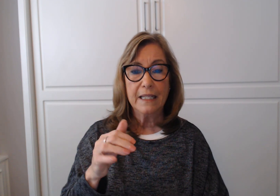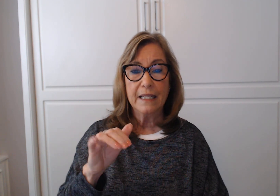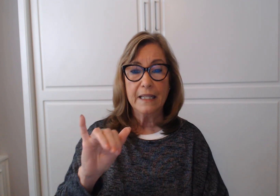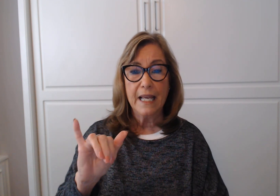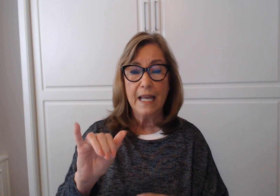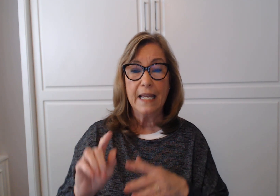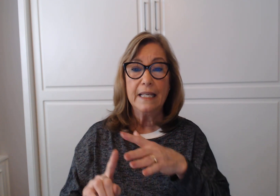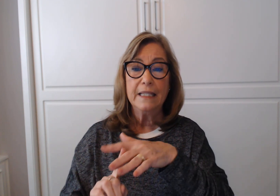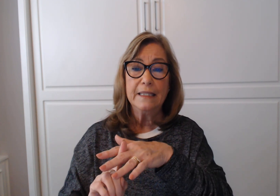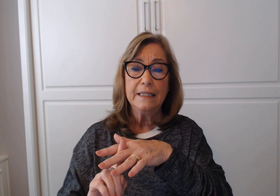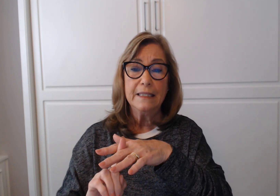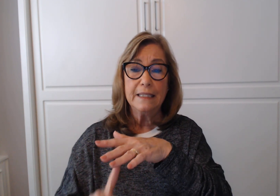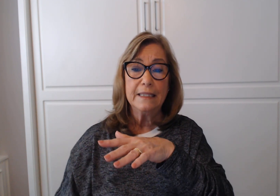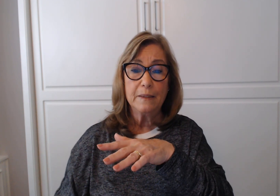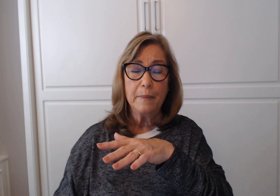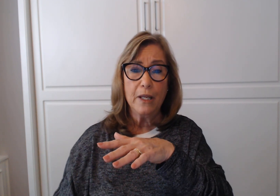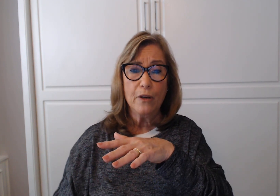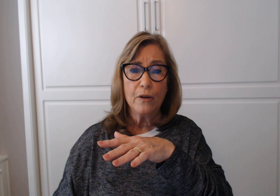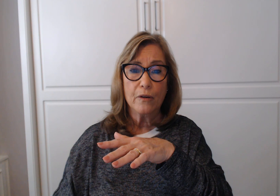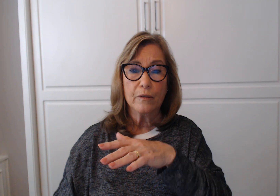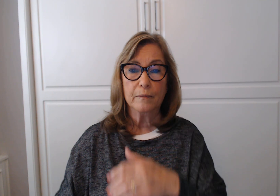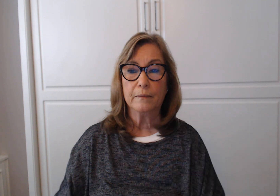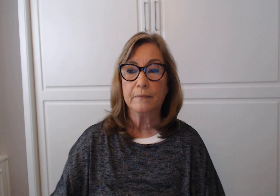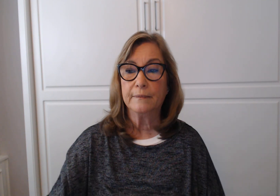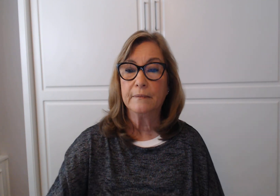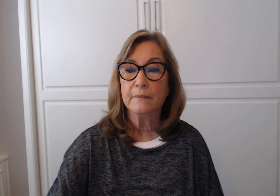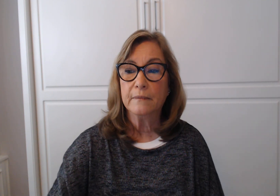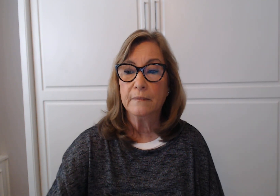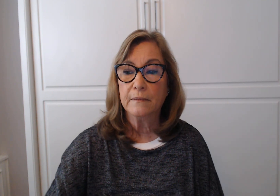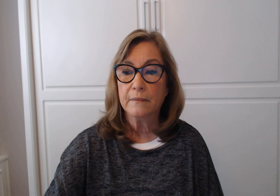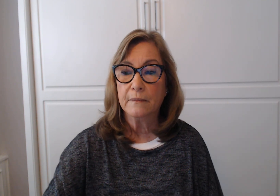would Like